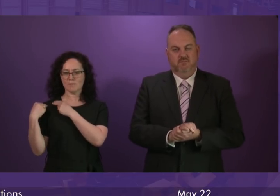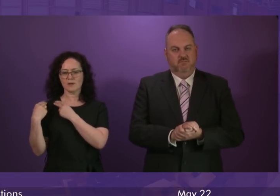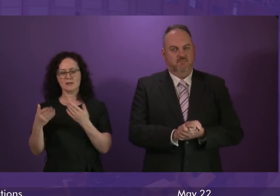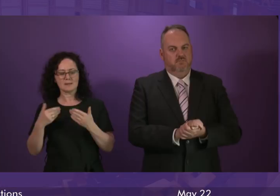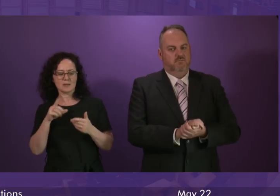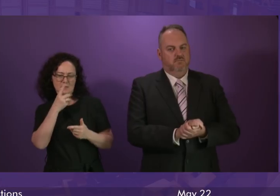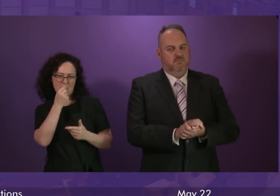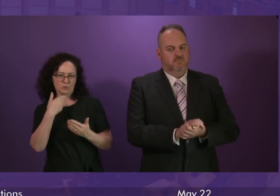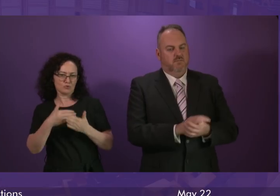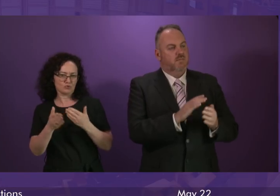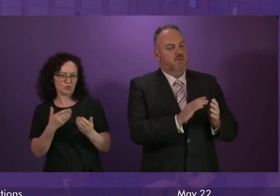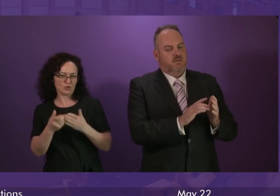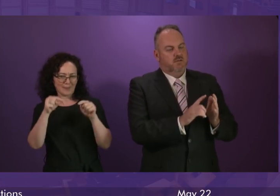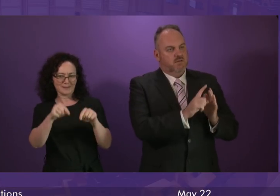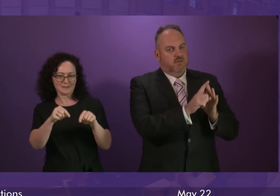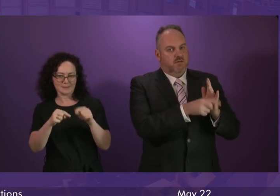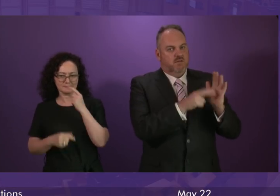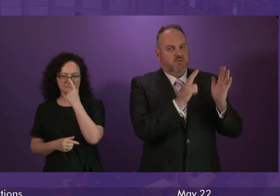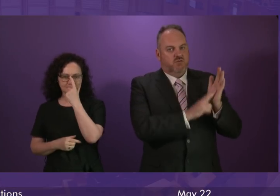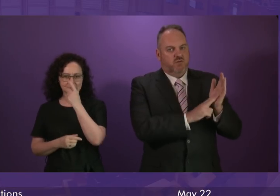Finney to be followed by Monica Lennon. John Finney.